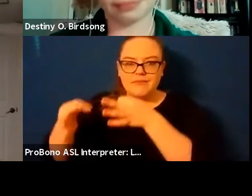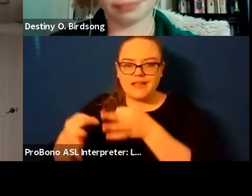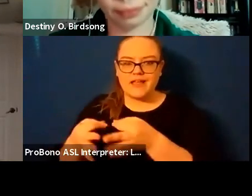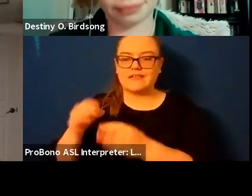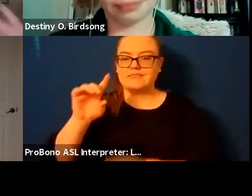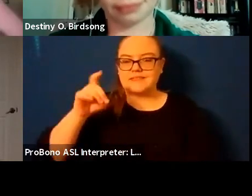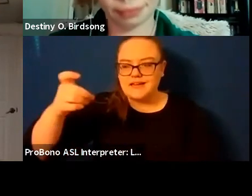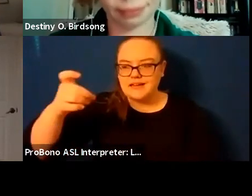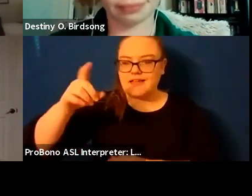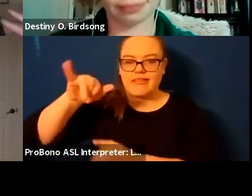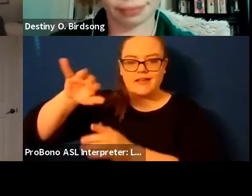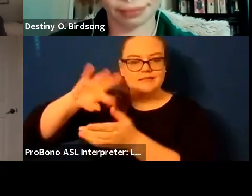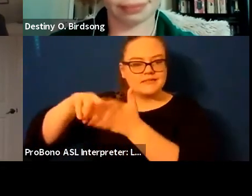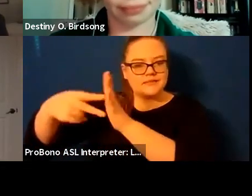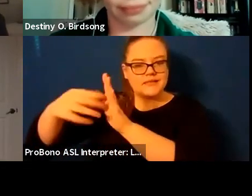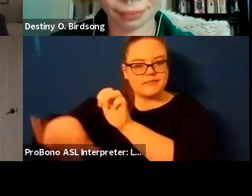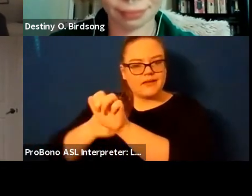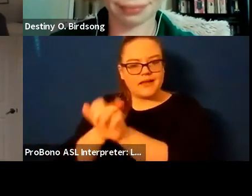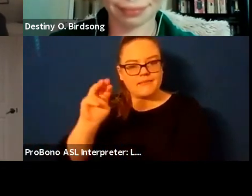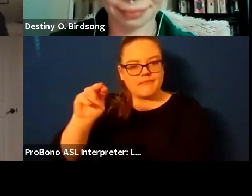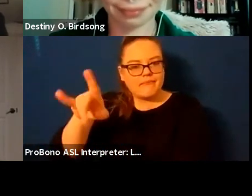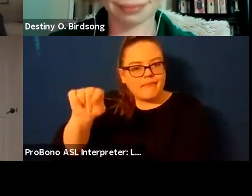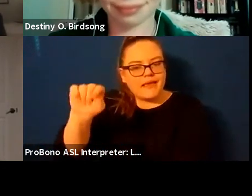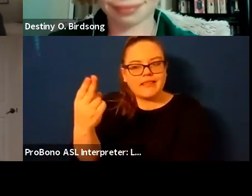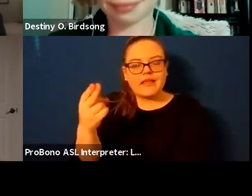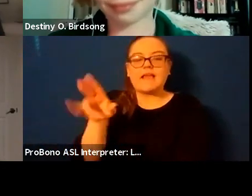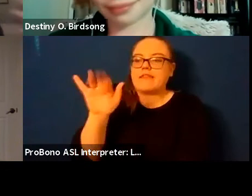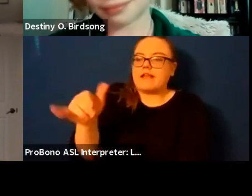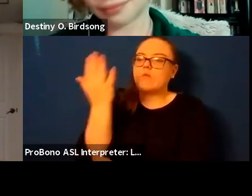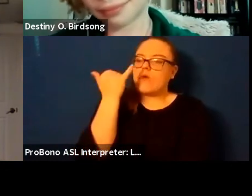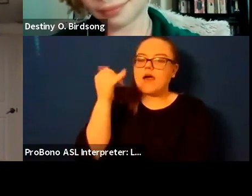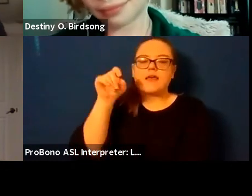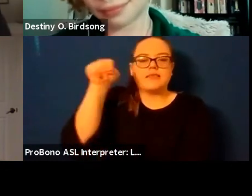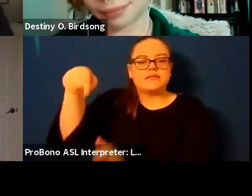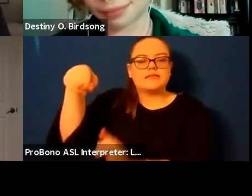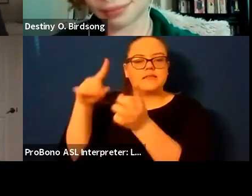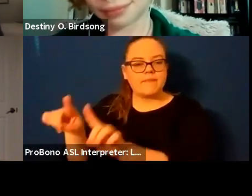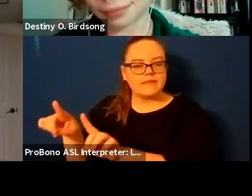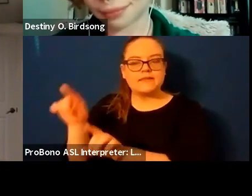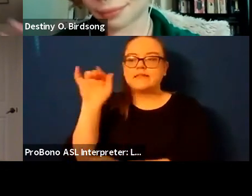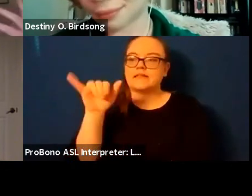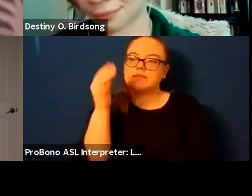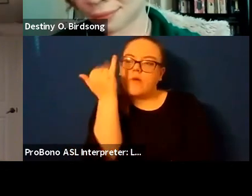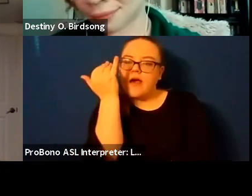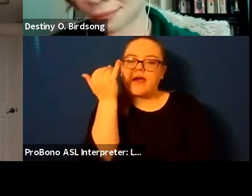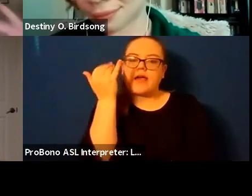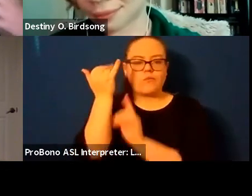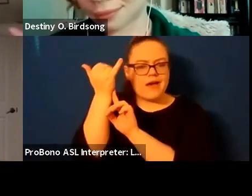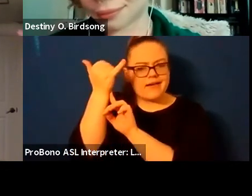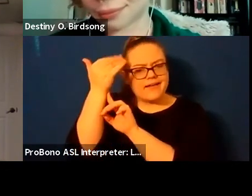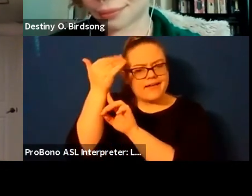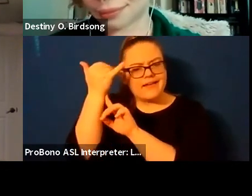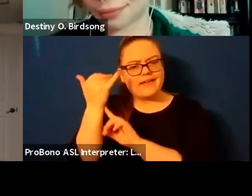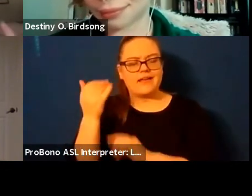inherently about like this is why something is the way it is right this is an explanation for for why